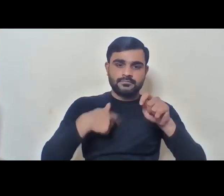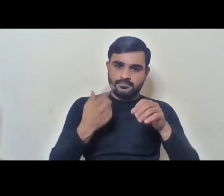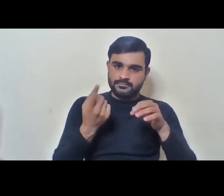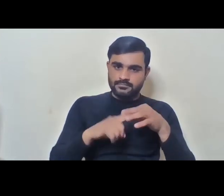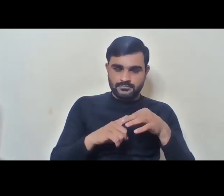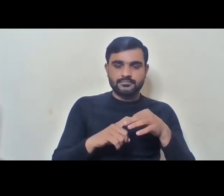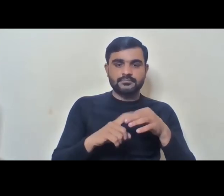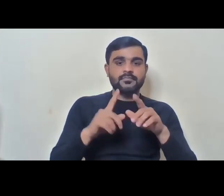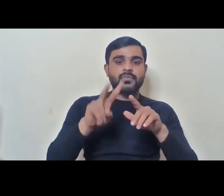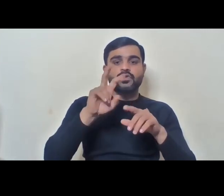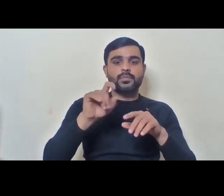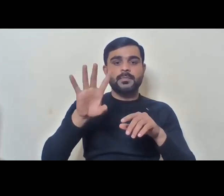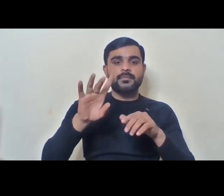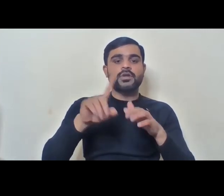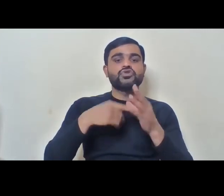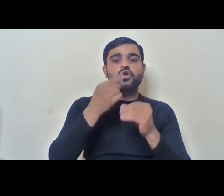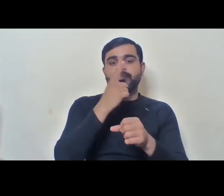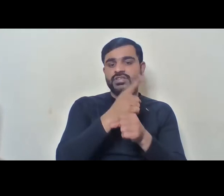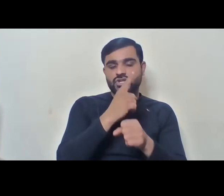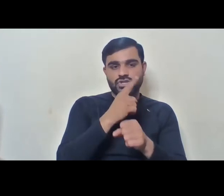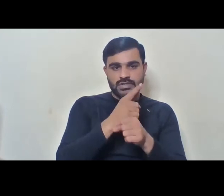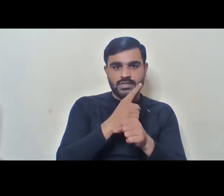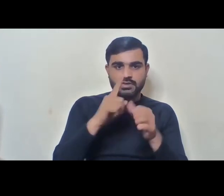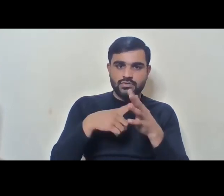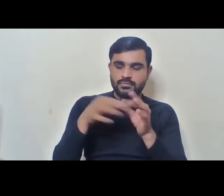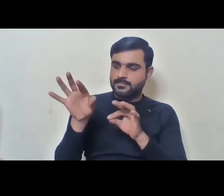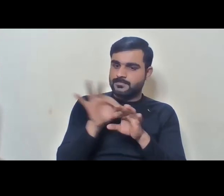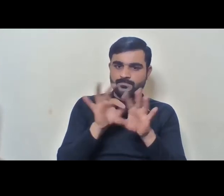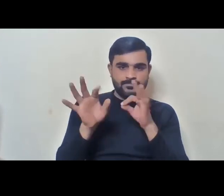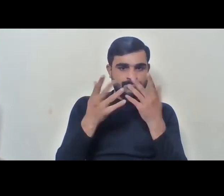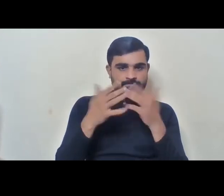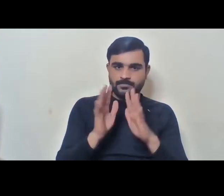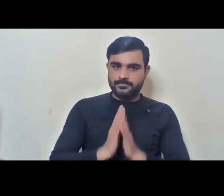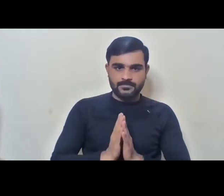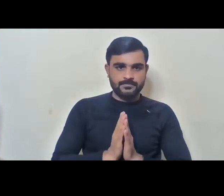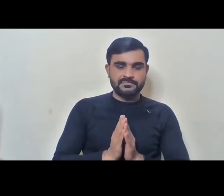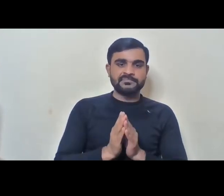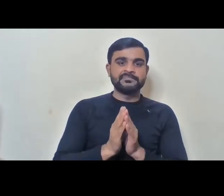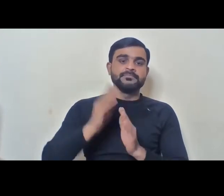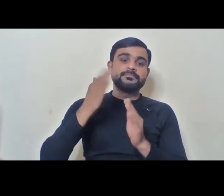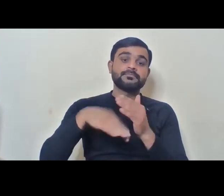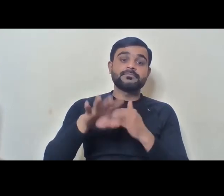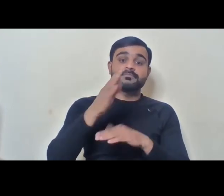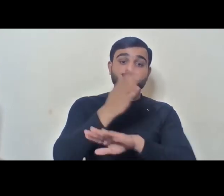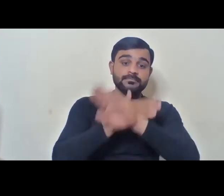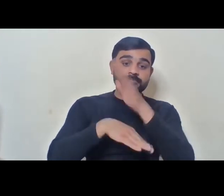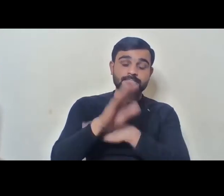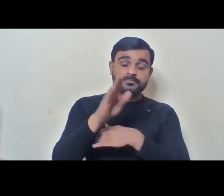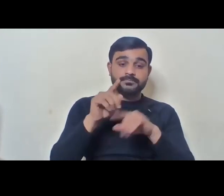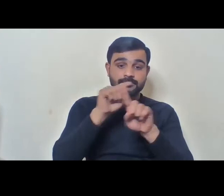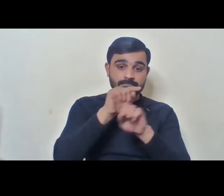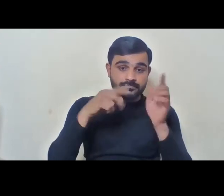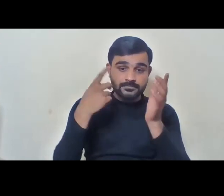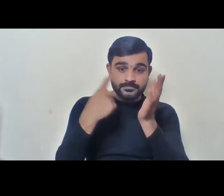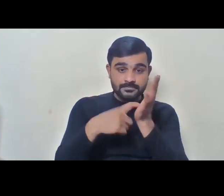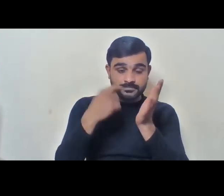2015, So in the disability quota of 27